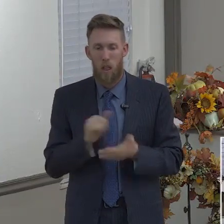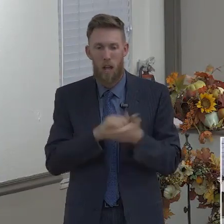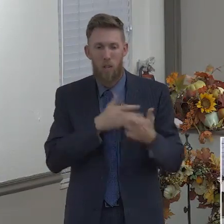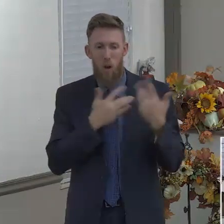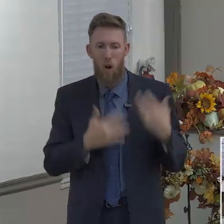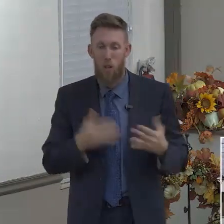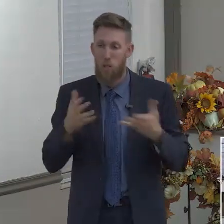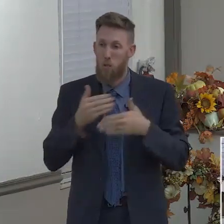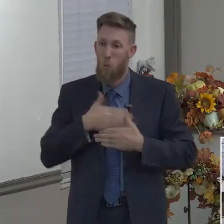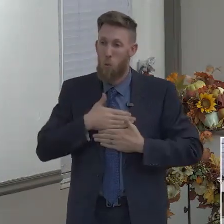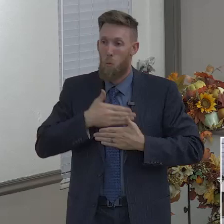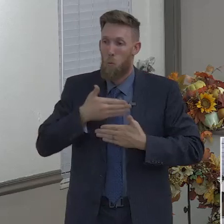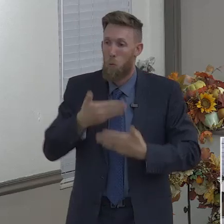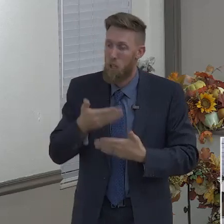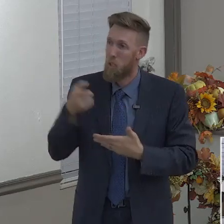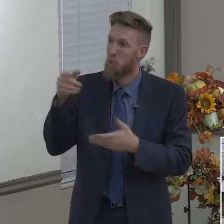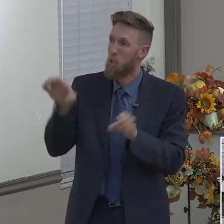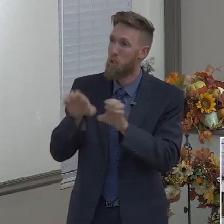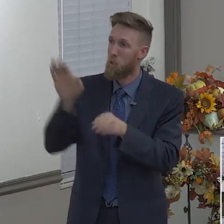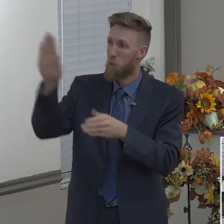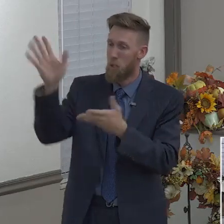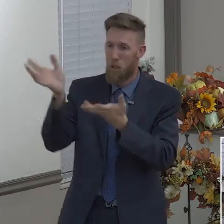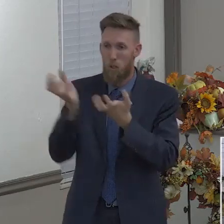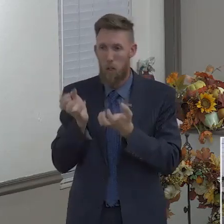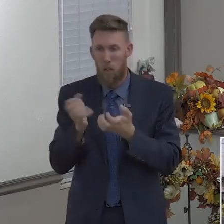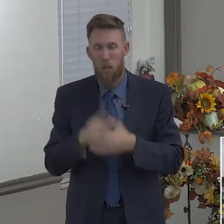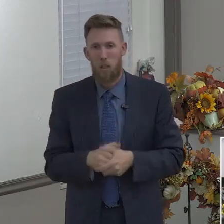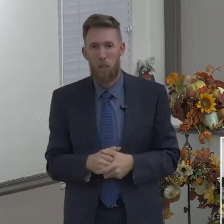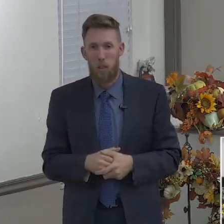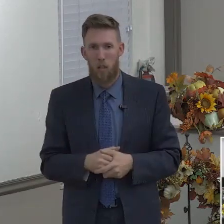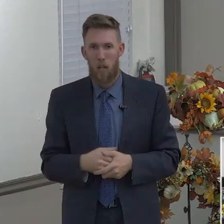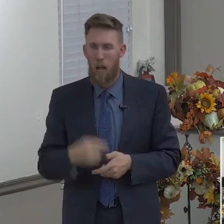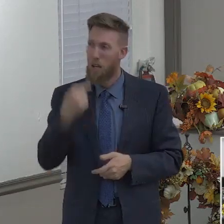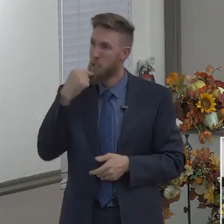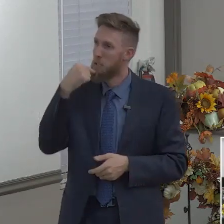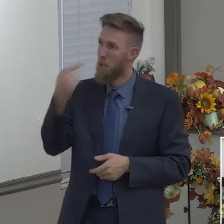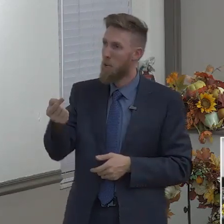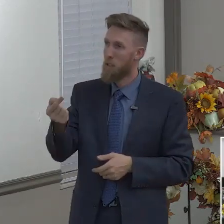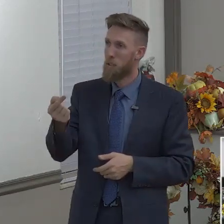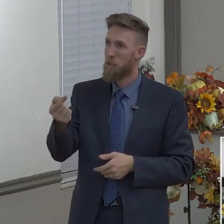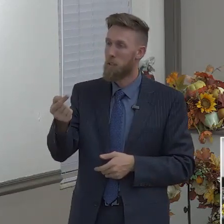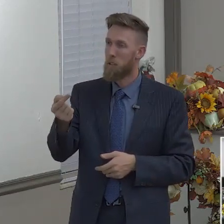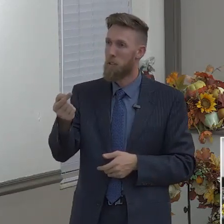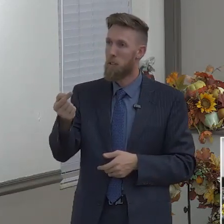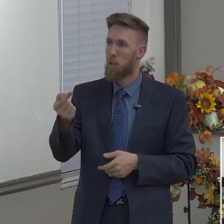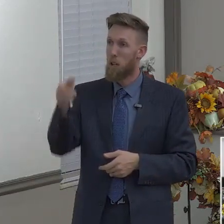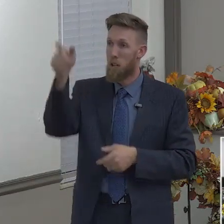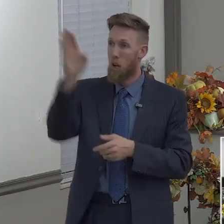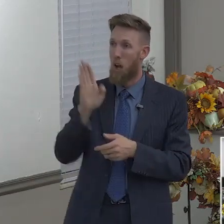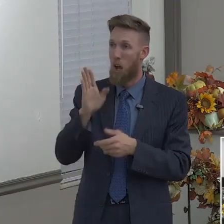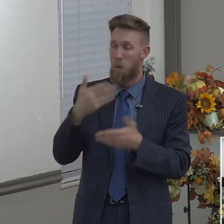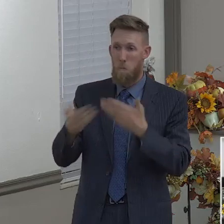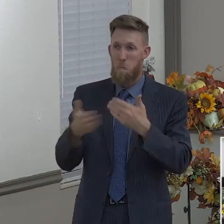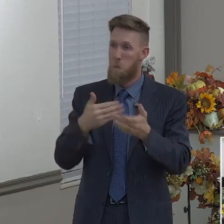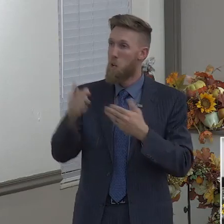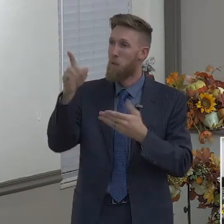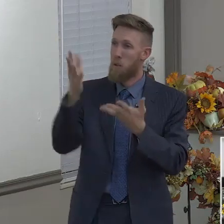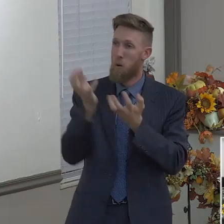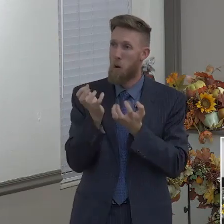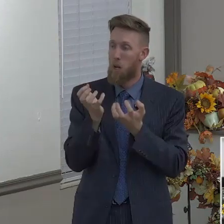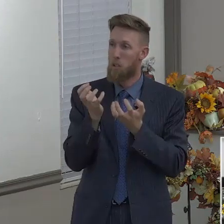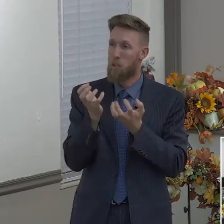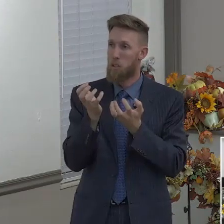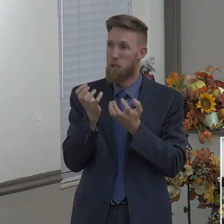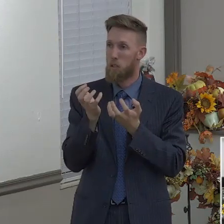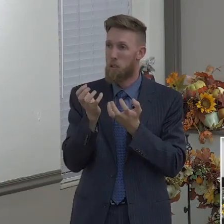This is us telling God, God, whatever it is that you want me to do, that's what I'm going to do.